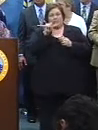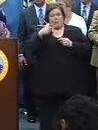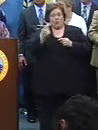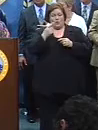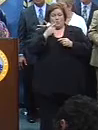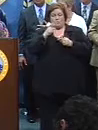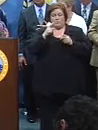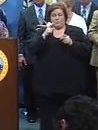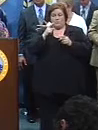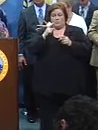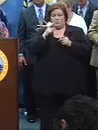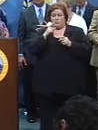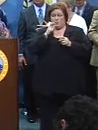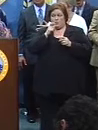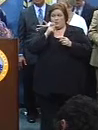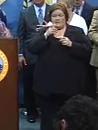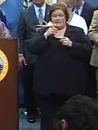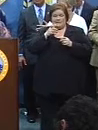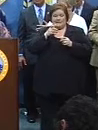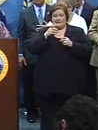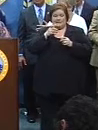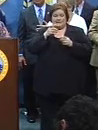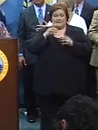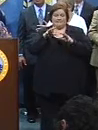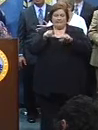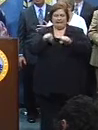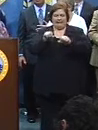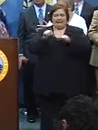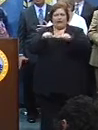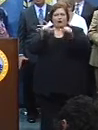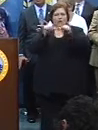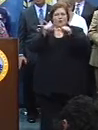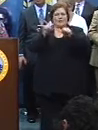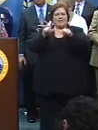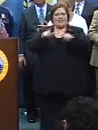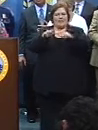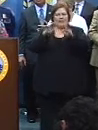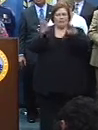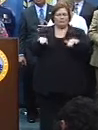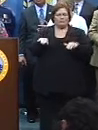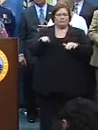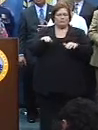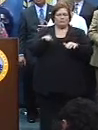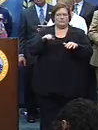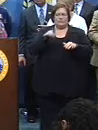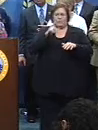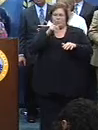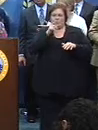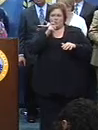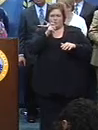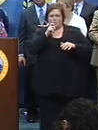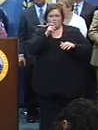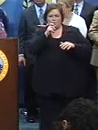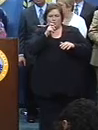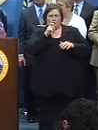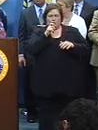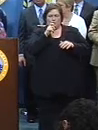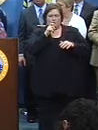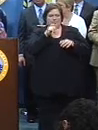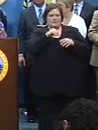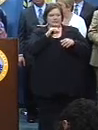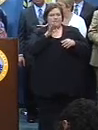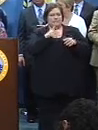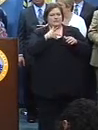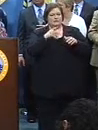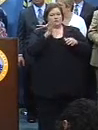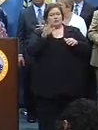was taking whoever's real estate, so to speak. It was who was in the neutral – who was in the driveway of